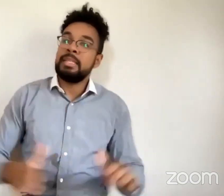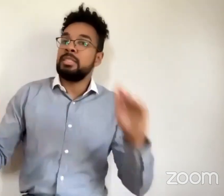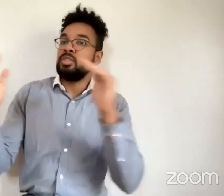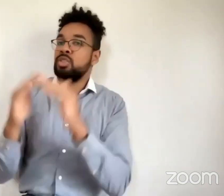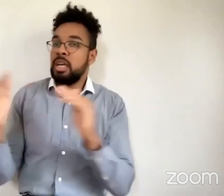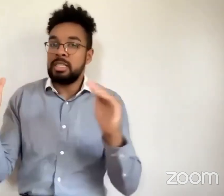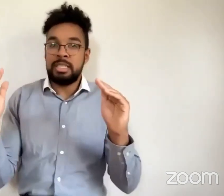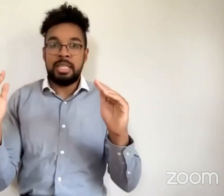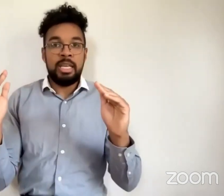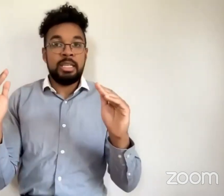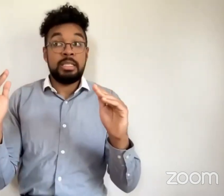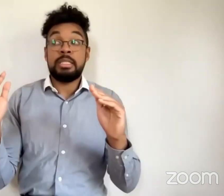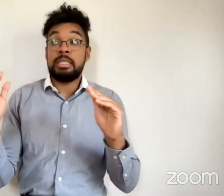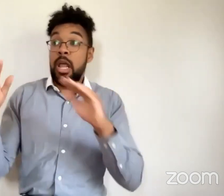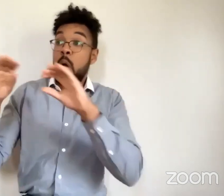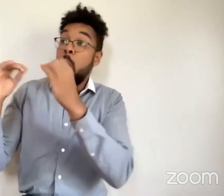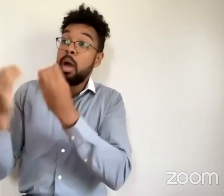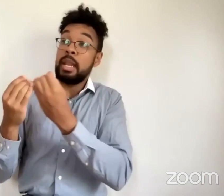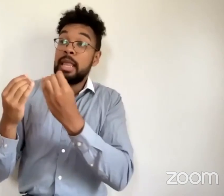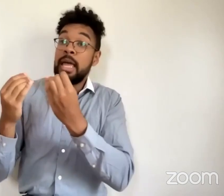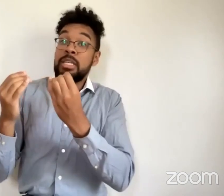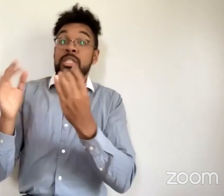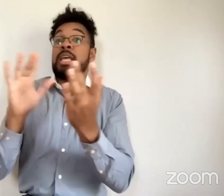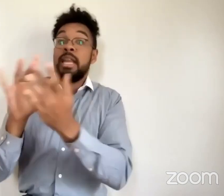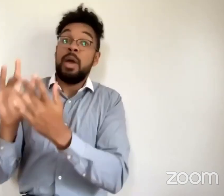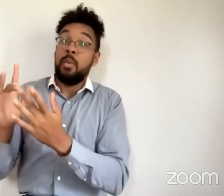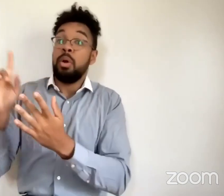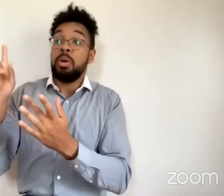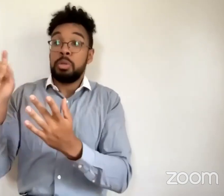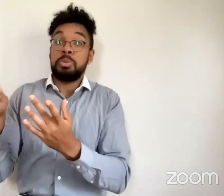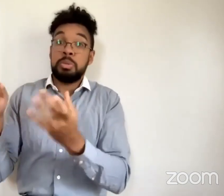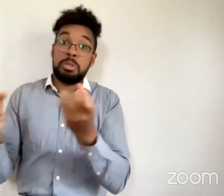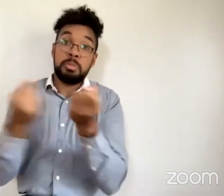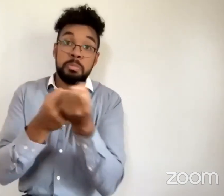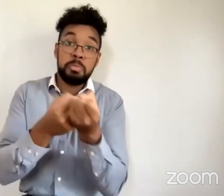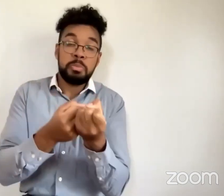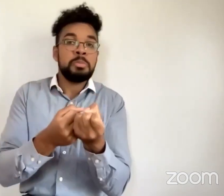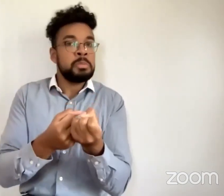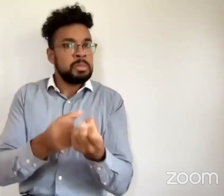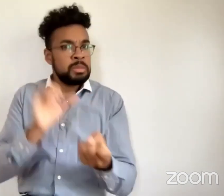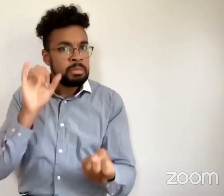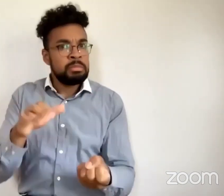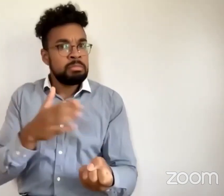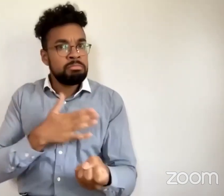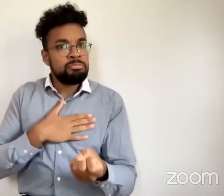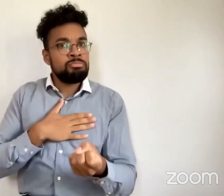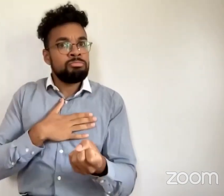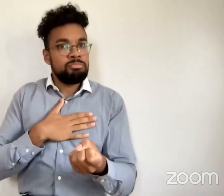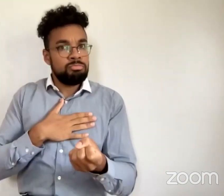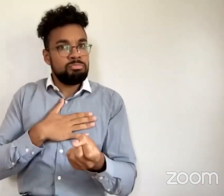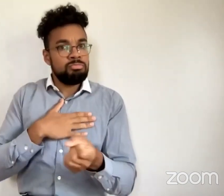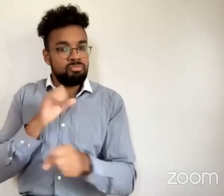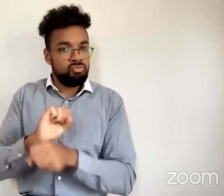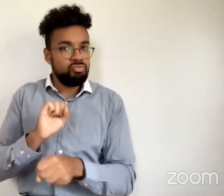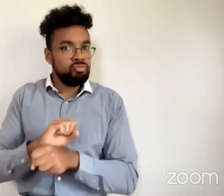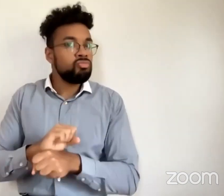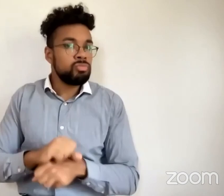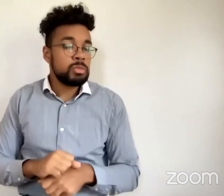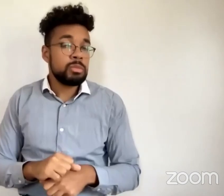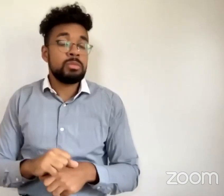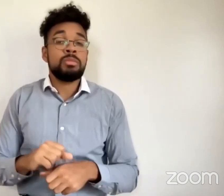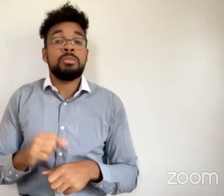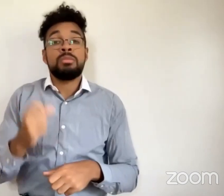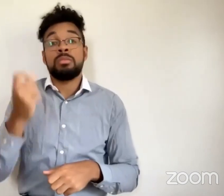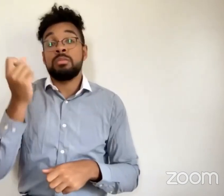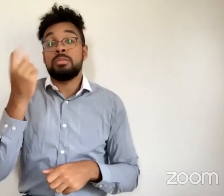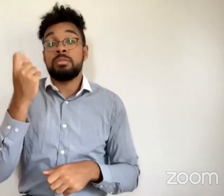what i do um i have not since i started scholarship um and that has been like